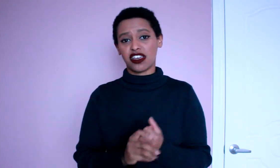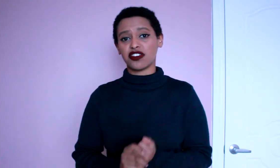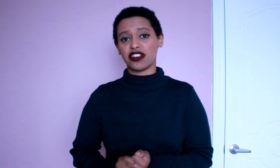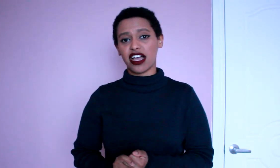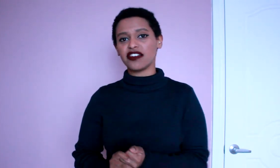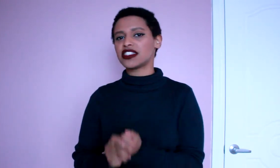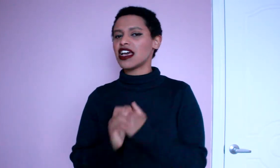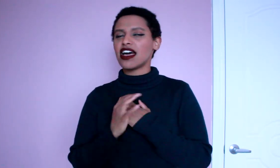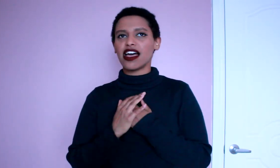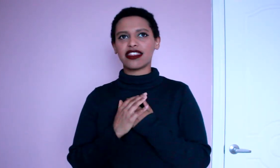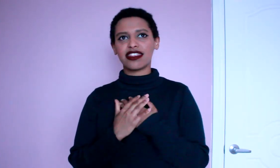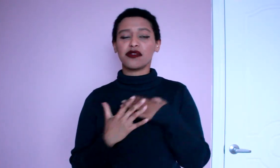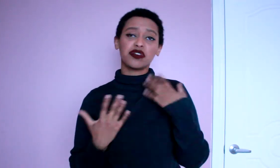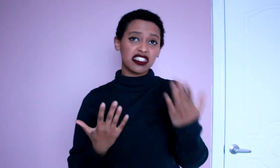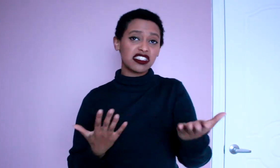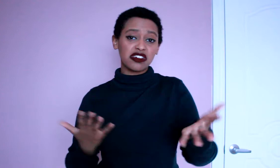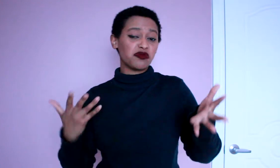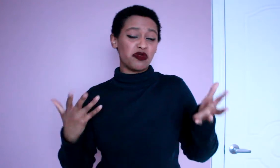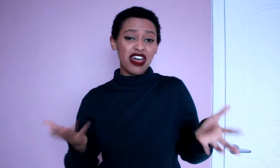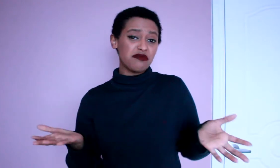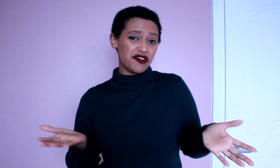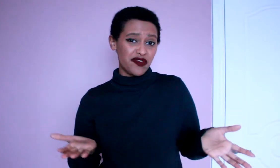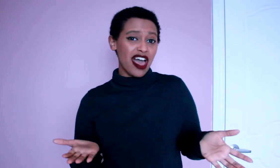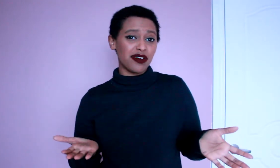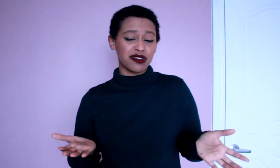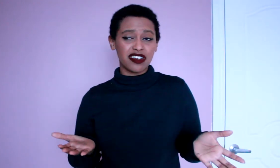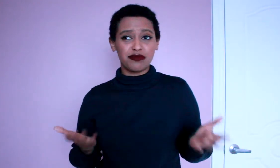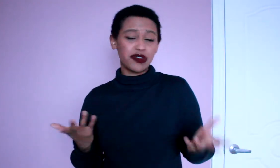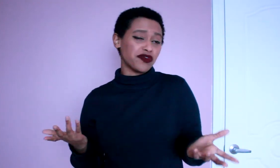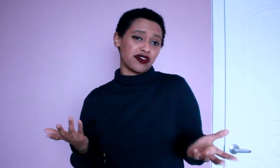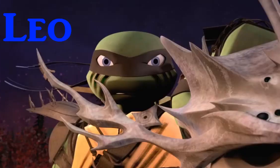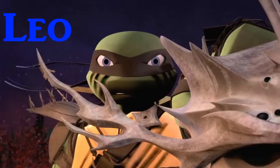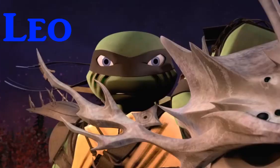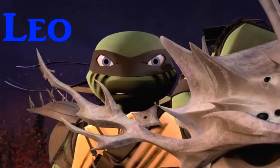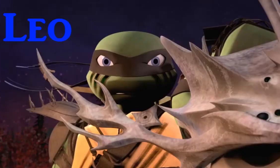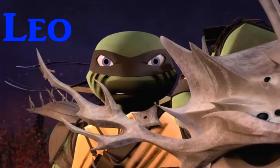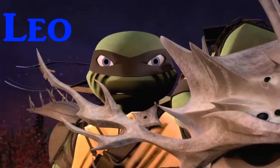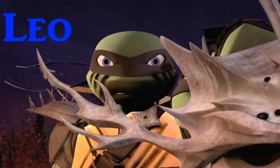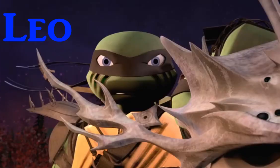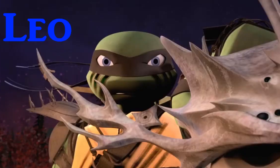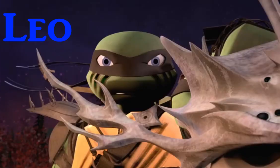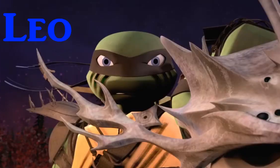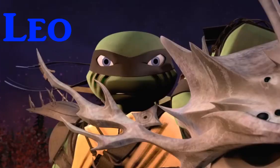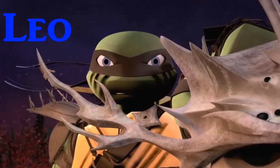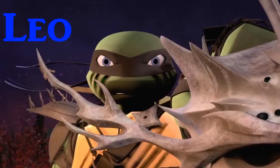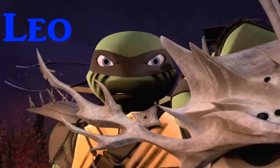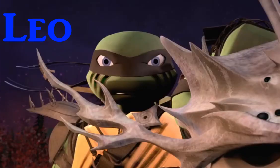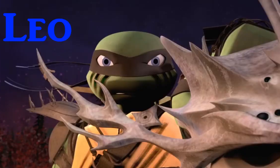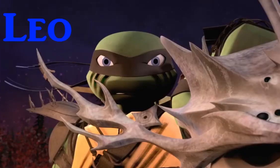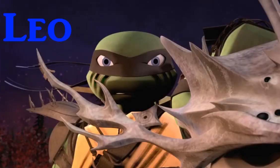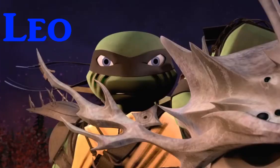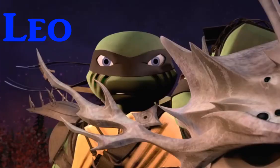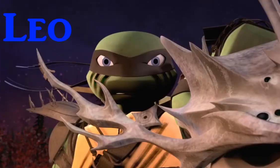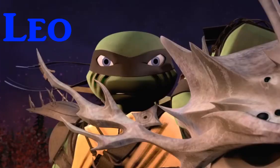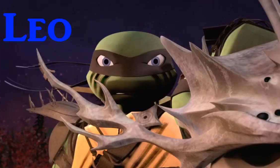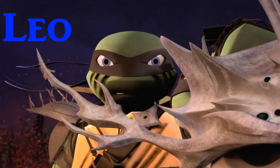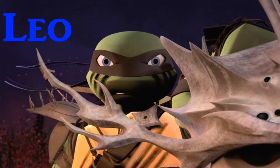in their lives which is still rather profound and beautiful you're a monster a demon is that your destiny